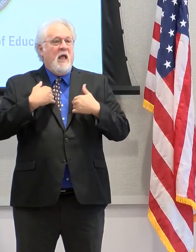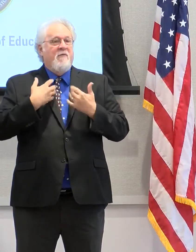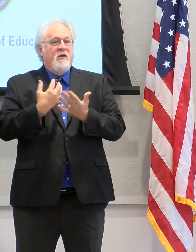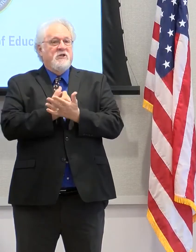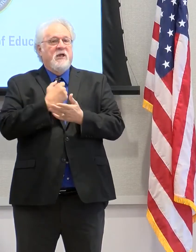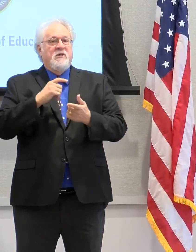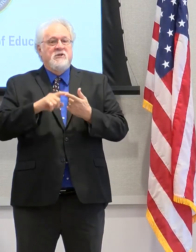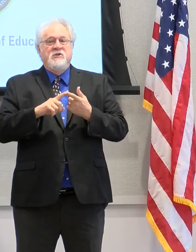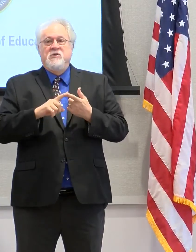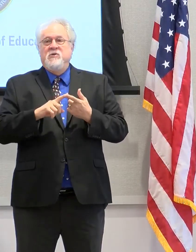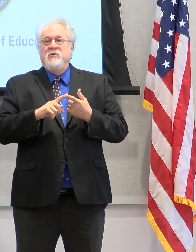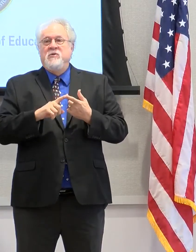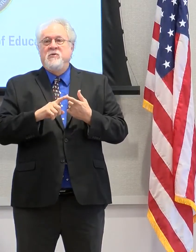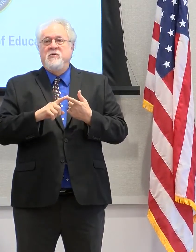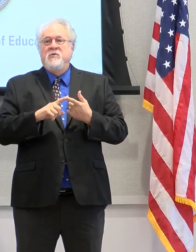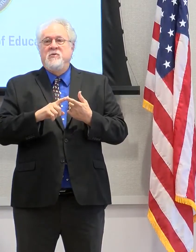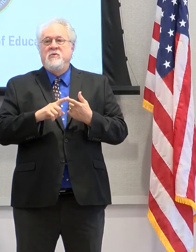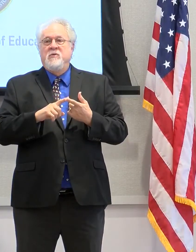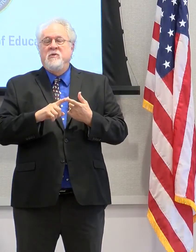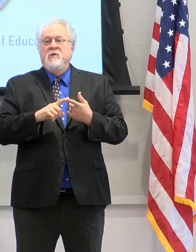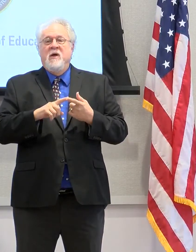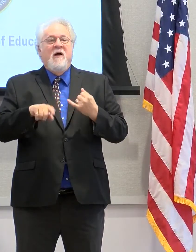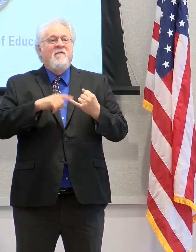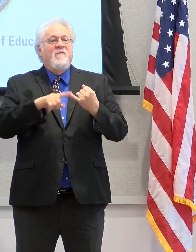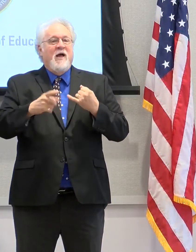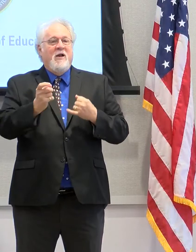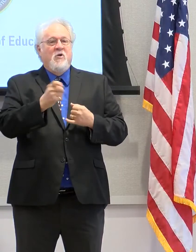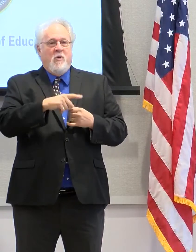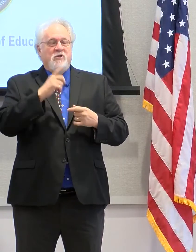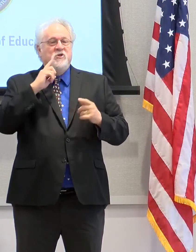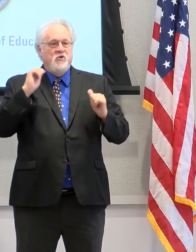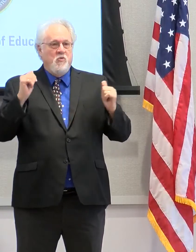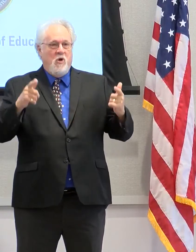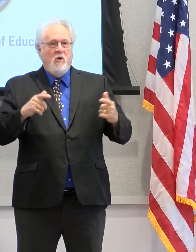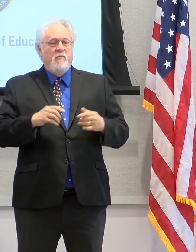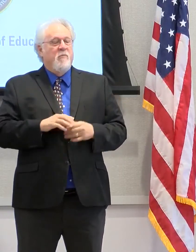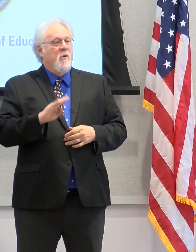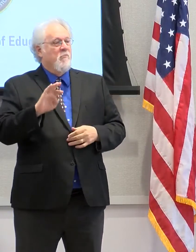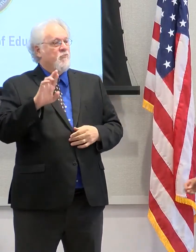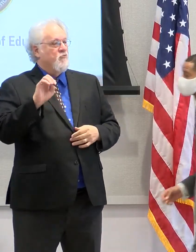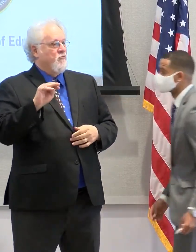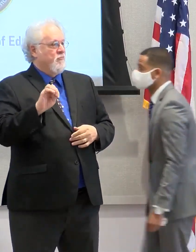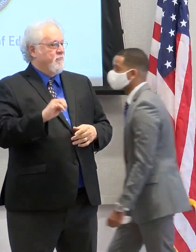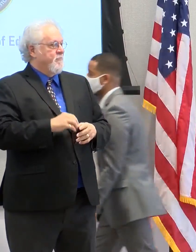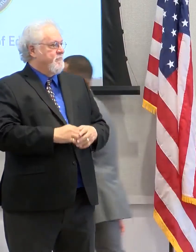have a chance for the final question, which will be posed to everyone. Mayor Broom?